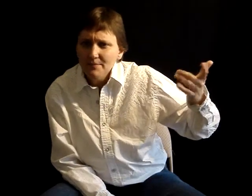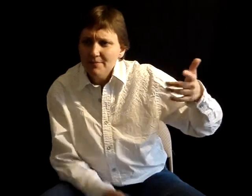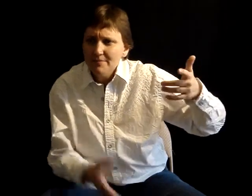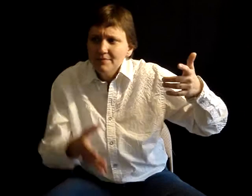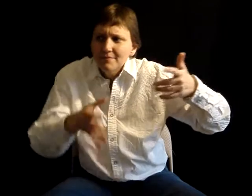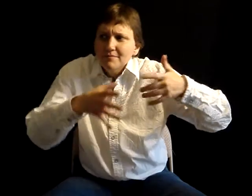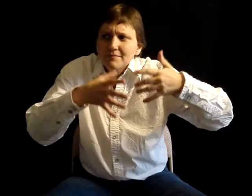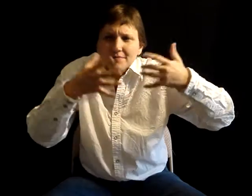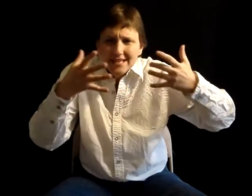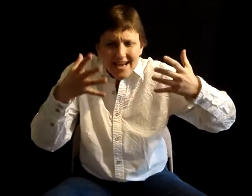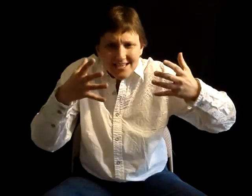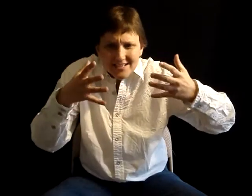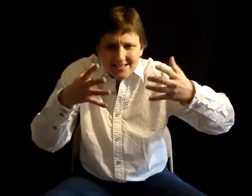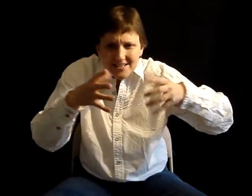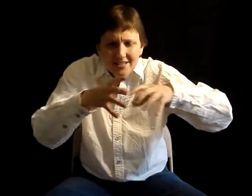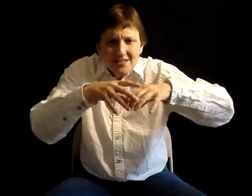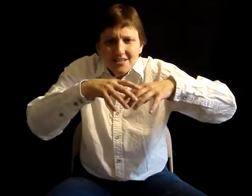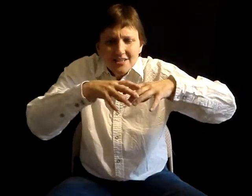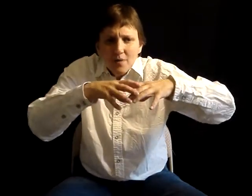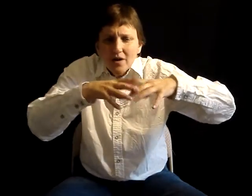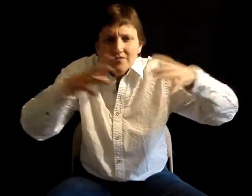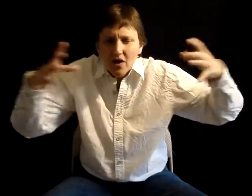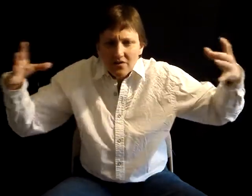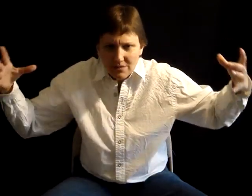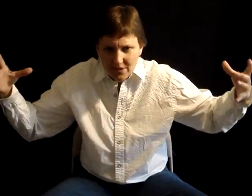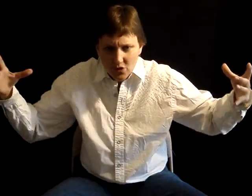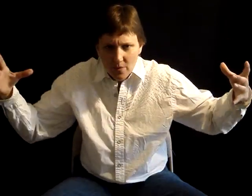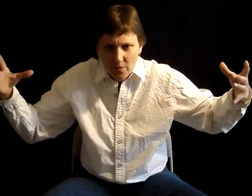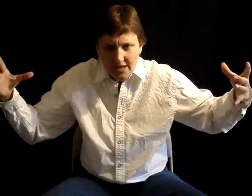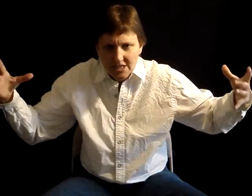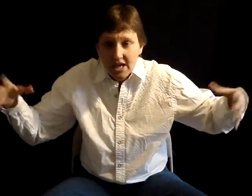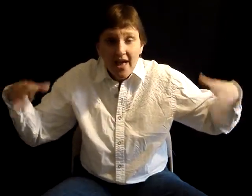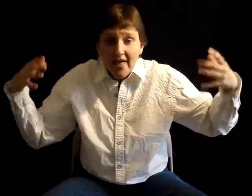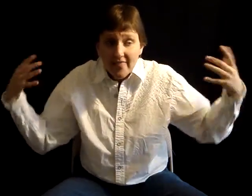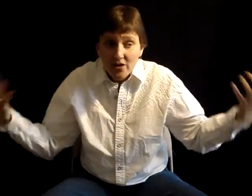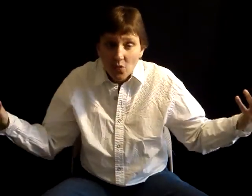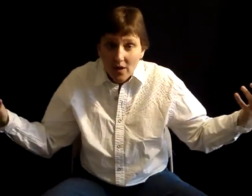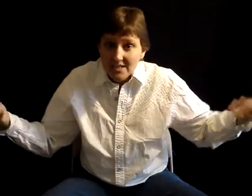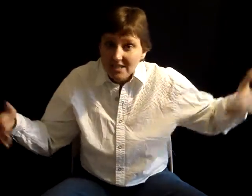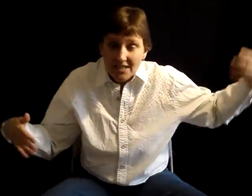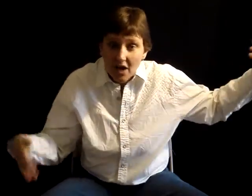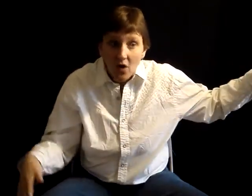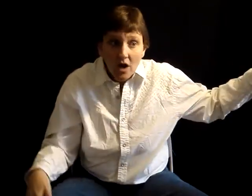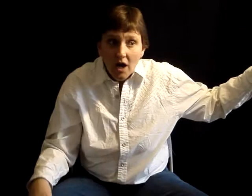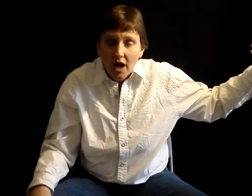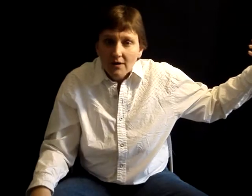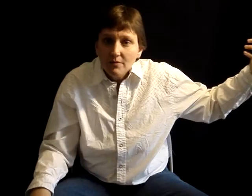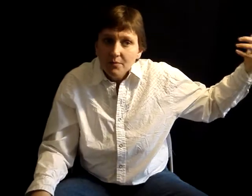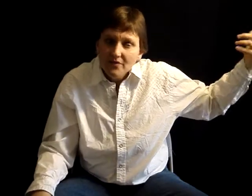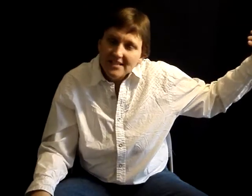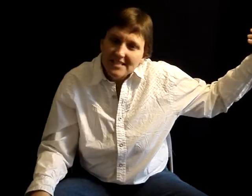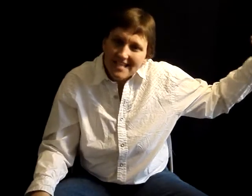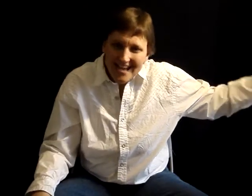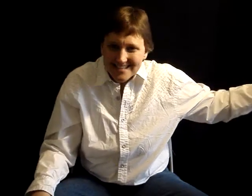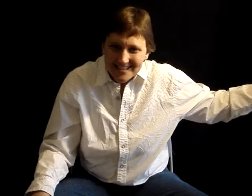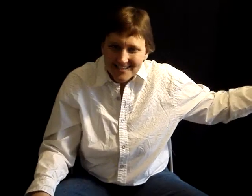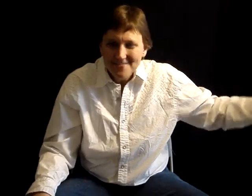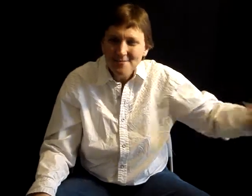connections that's part of all these major corporations, they're the ones that, you know, prevented Tesla from